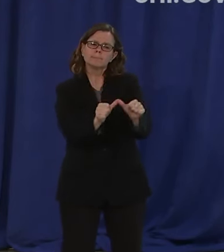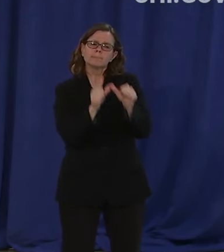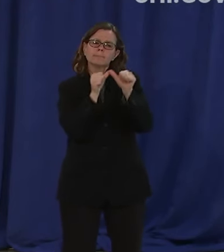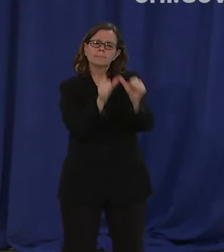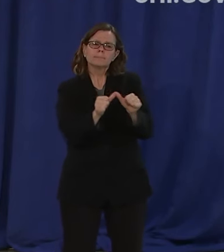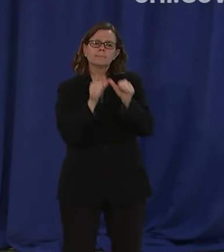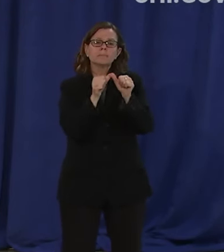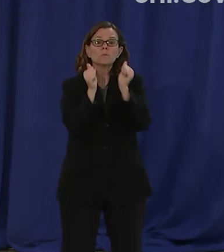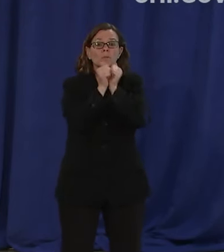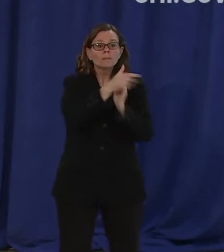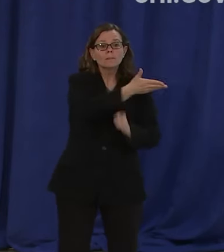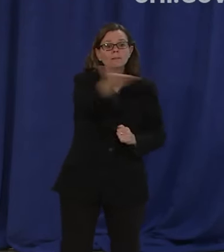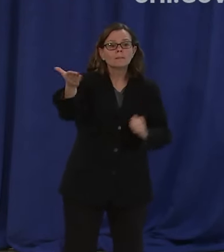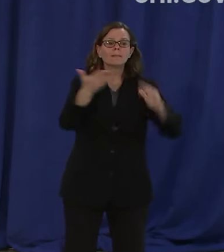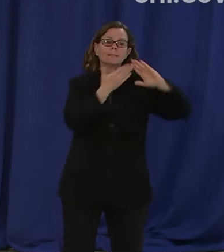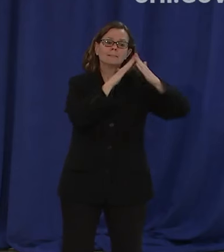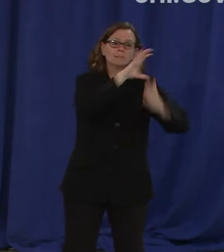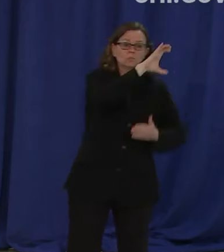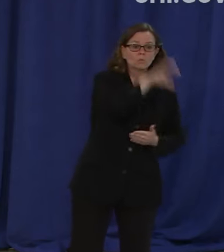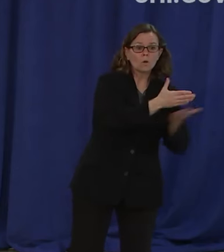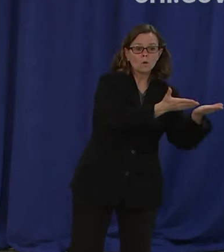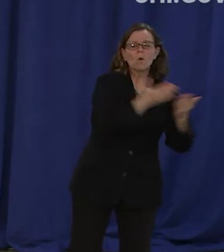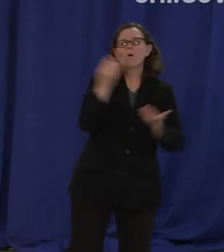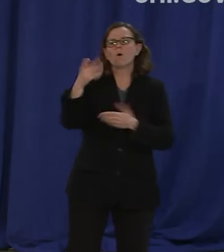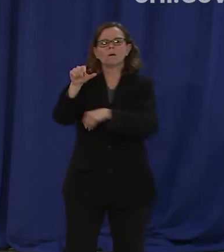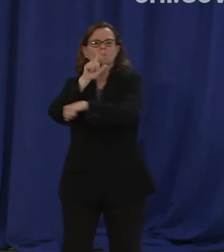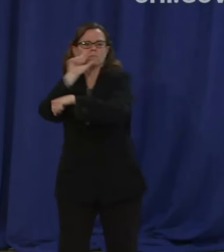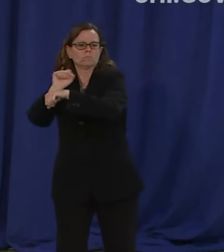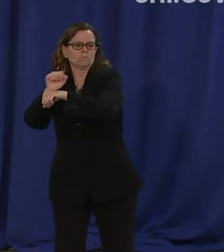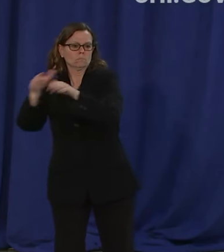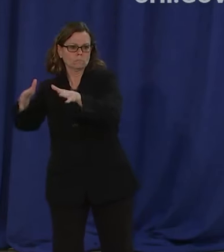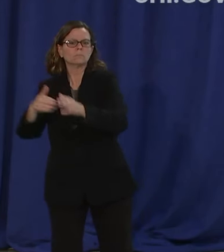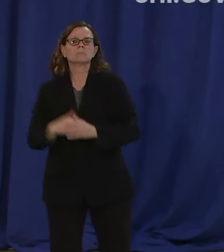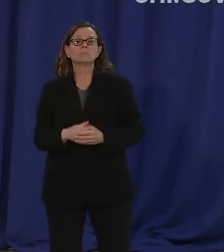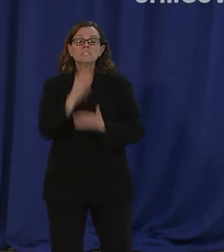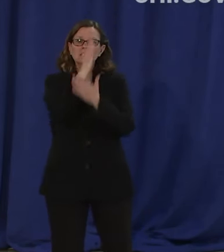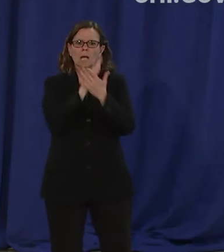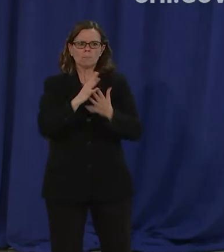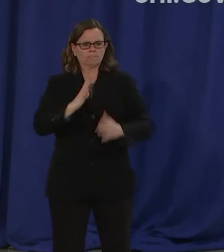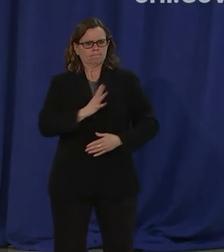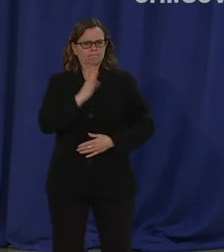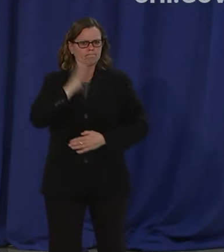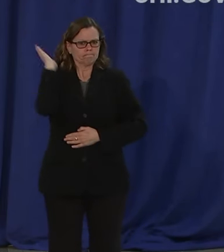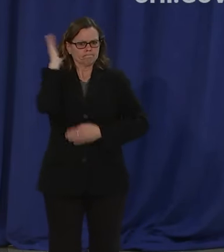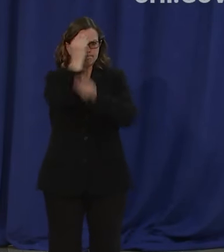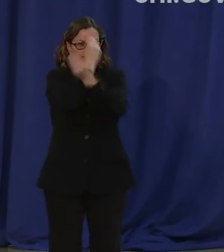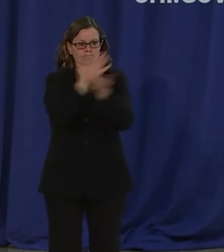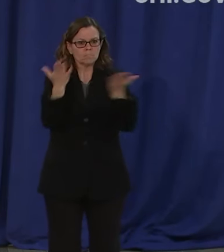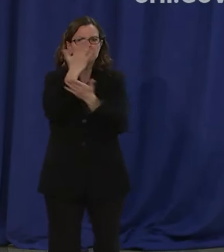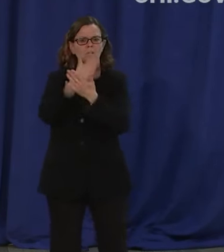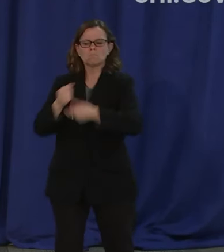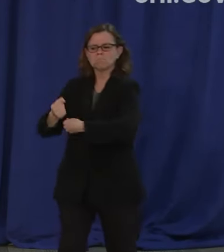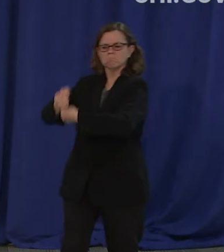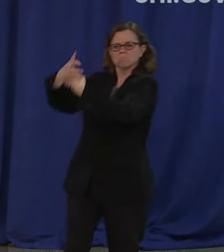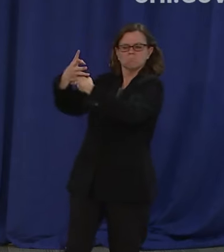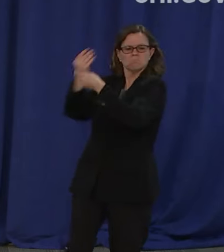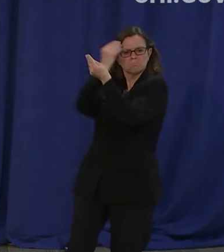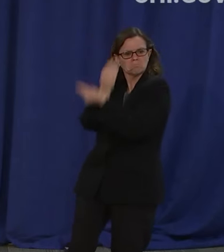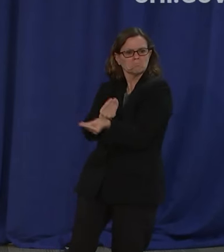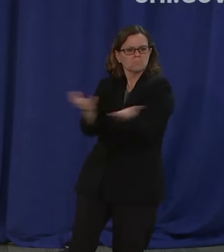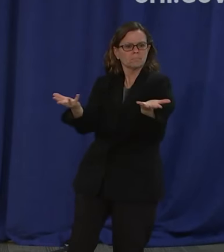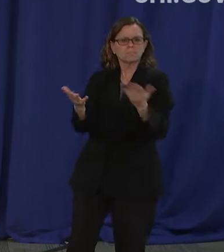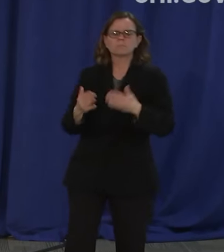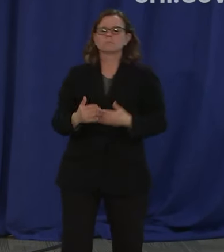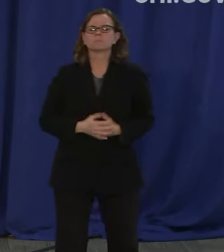formal and informal. That's because despite the unprecedented challenges created by this moment, nothing has